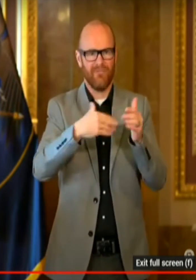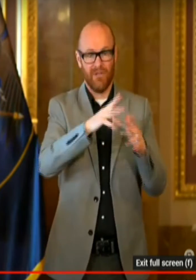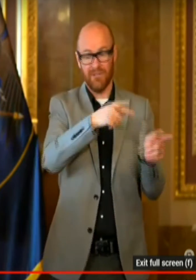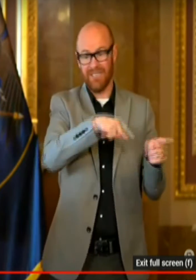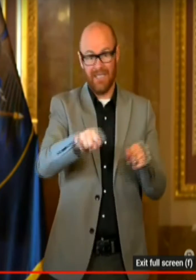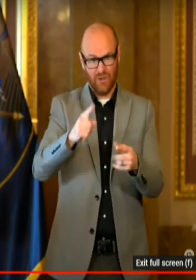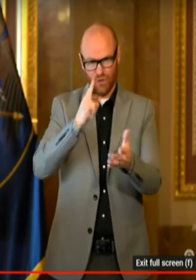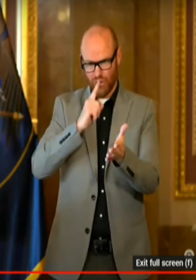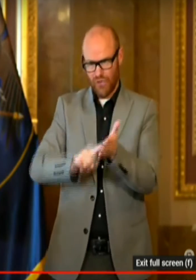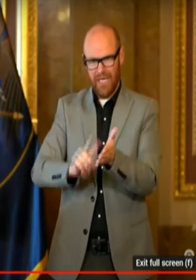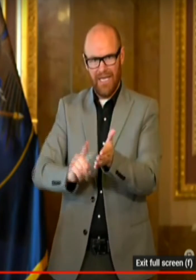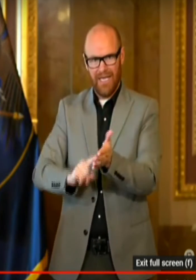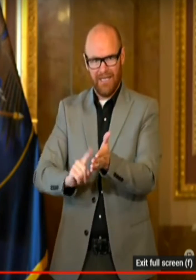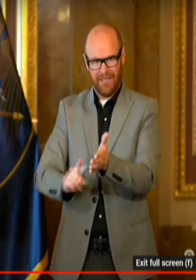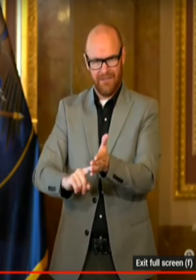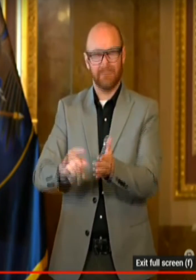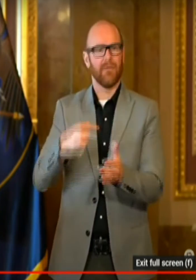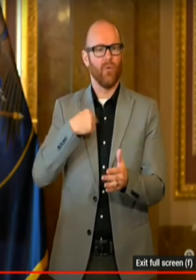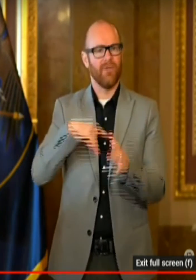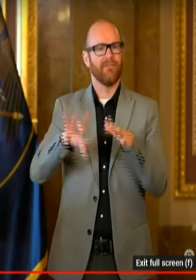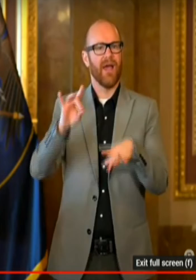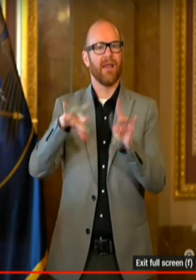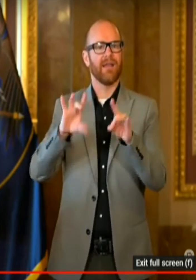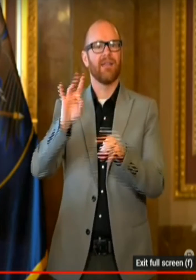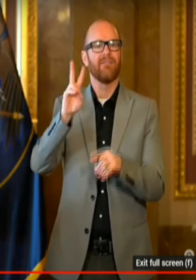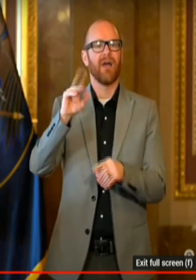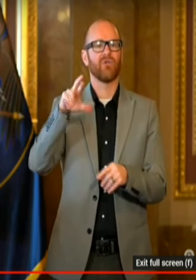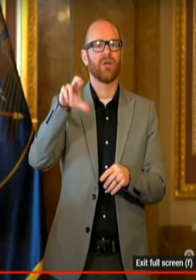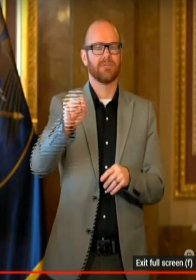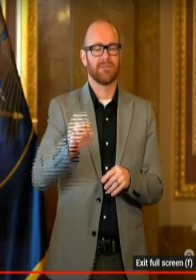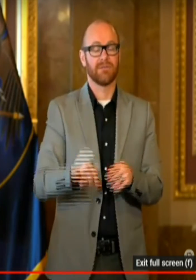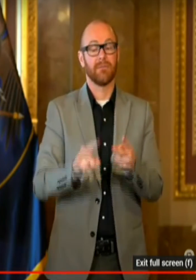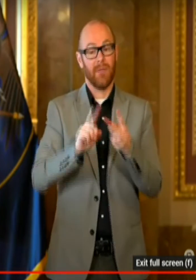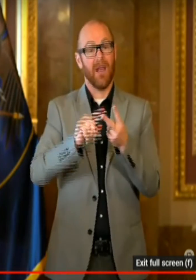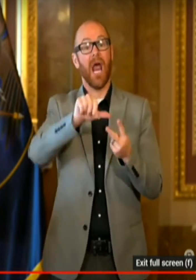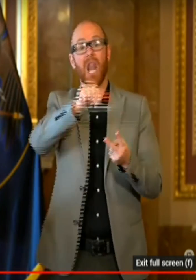the best one that we have seen is people reporting to emergency rooms.